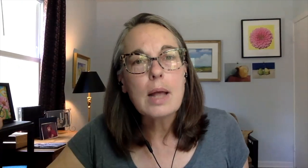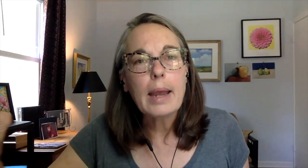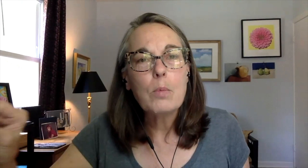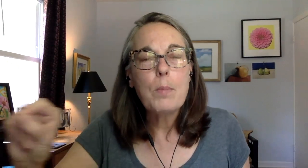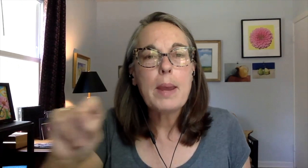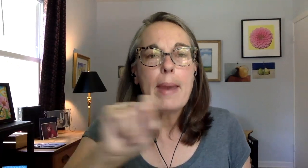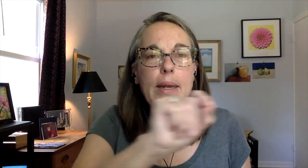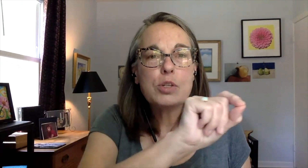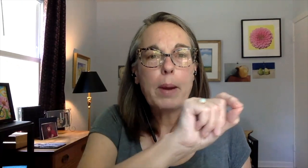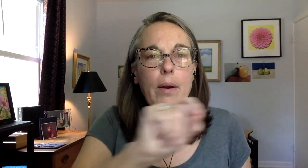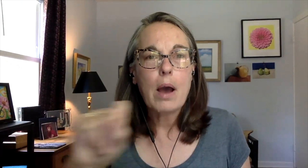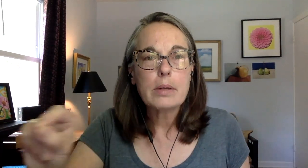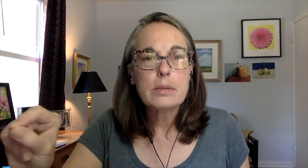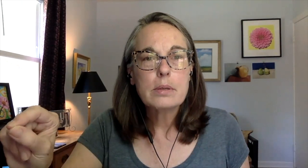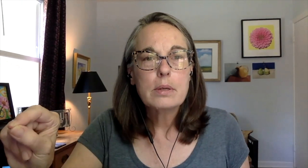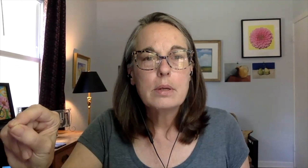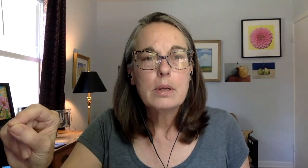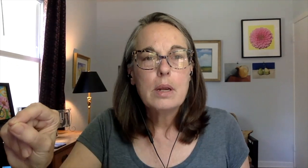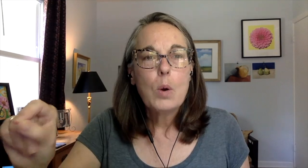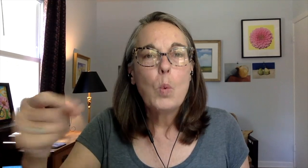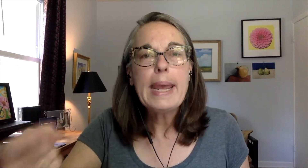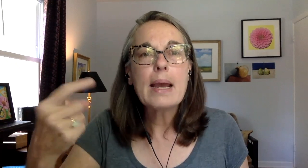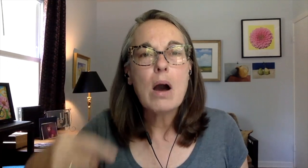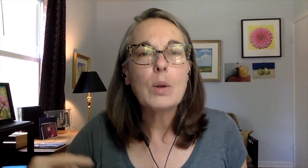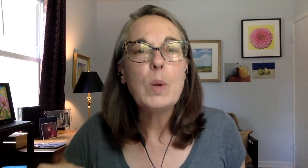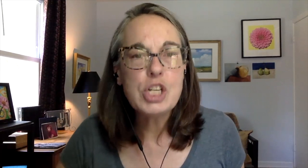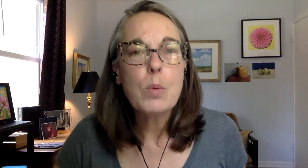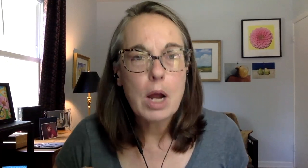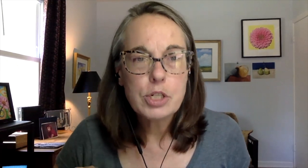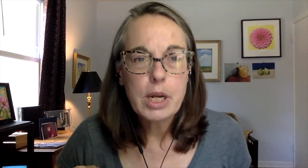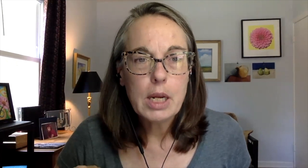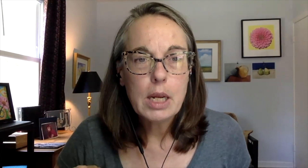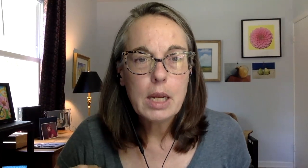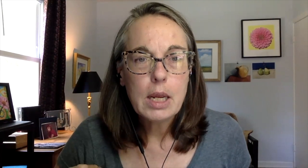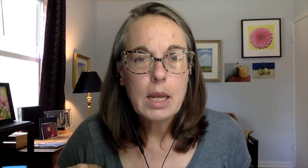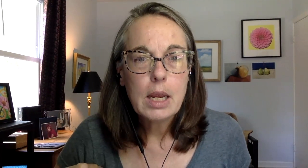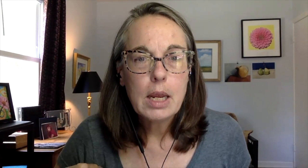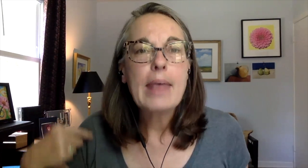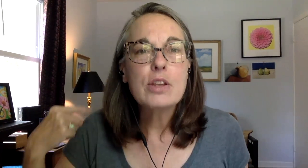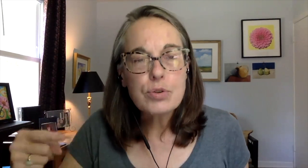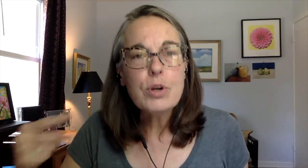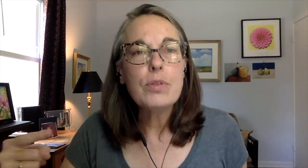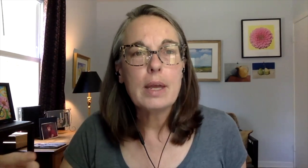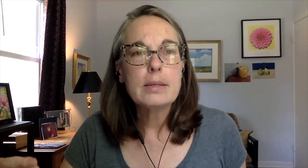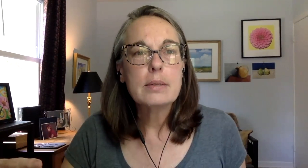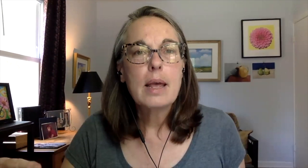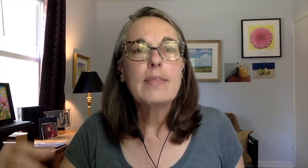like when we manage paradox, we get called wishy-washy. And the truth is that